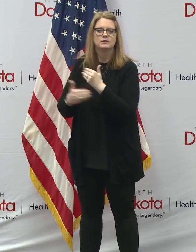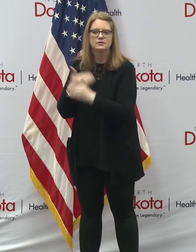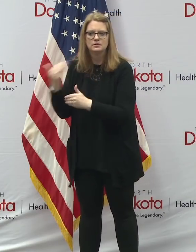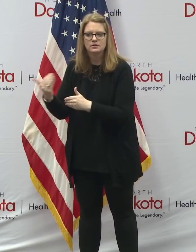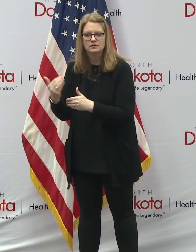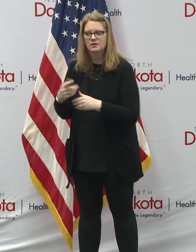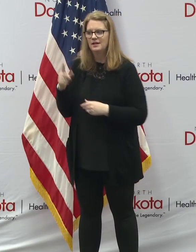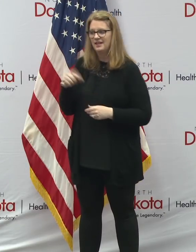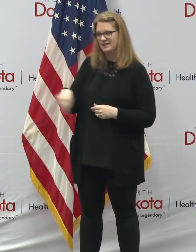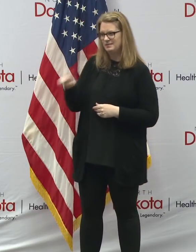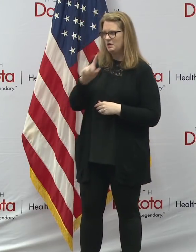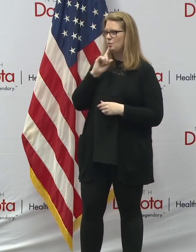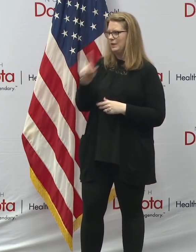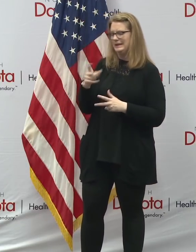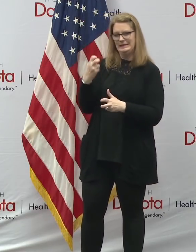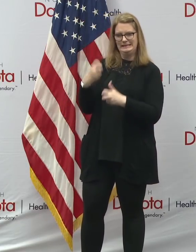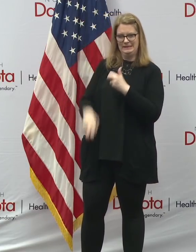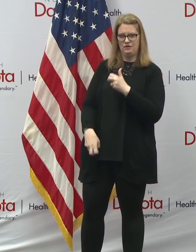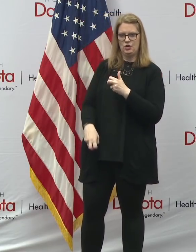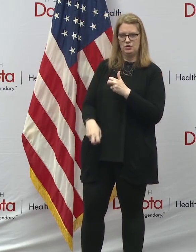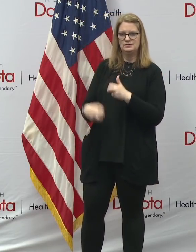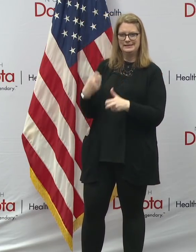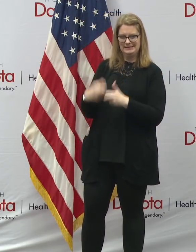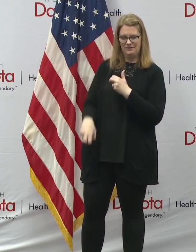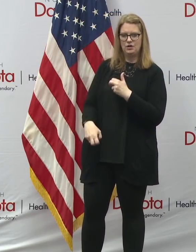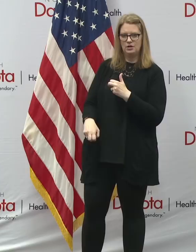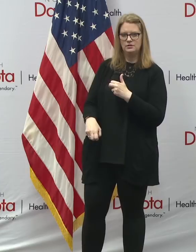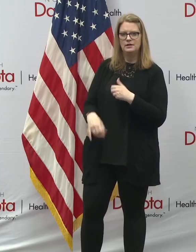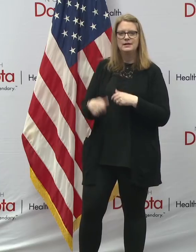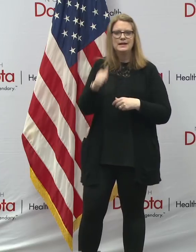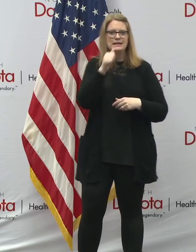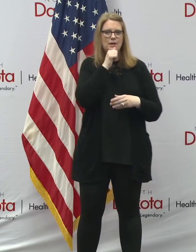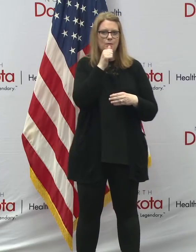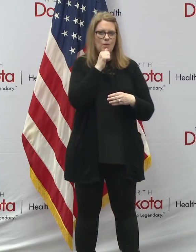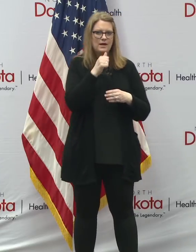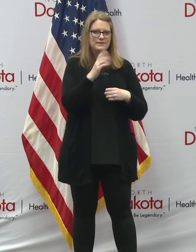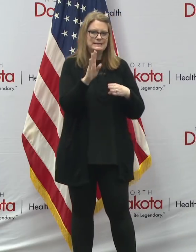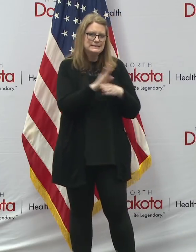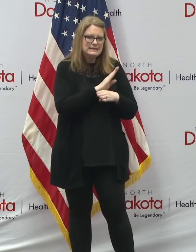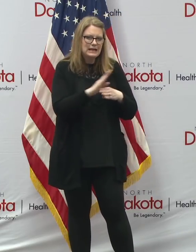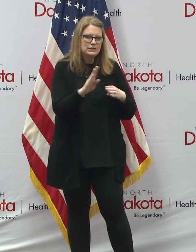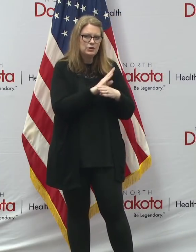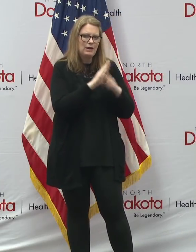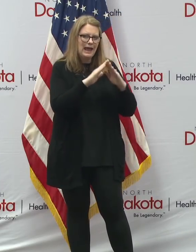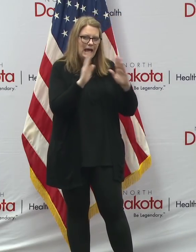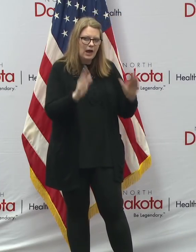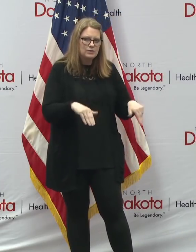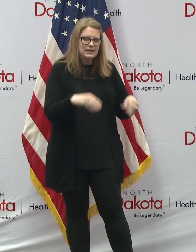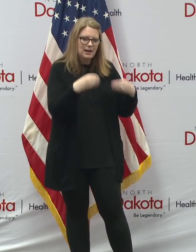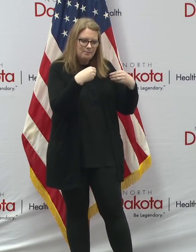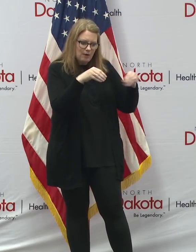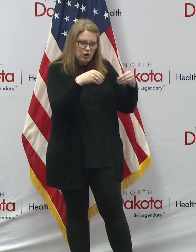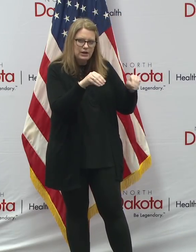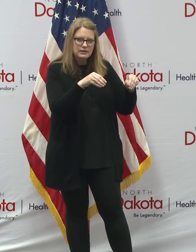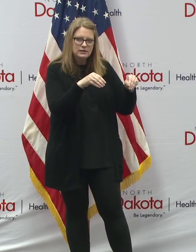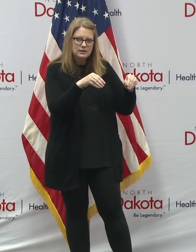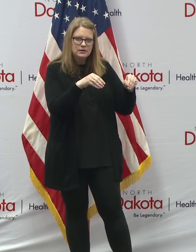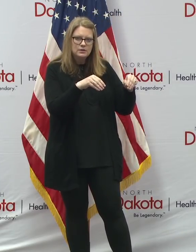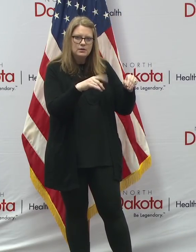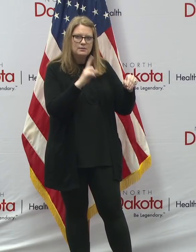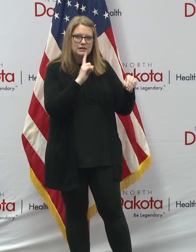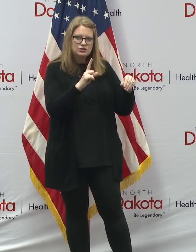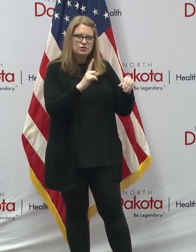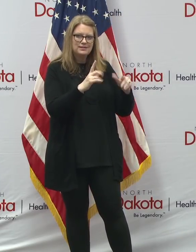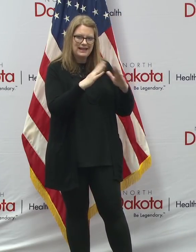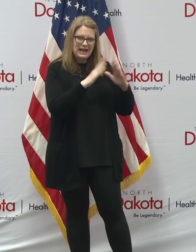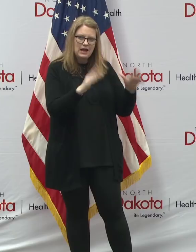can be very difficult. And with the private sector housing market to do what we can to help ensure that the housing market